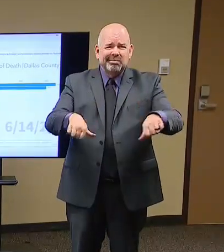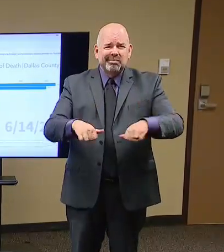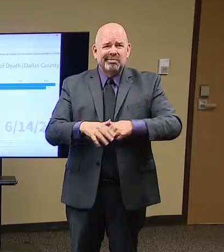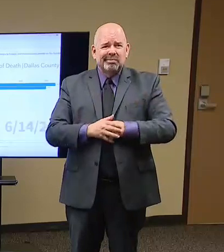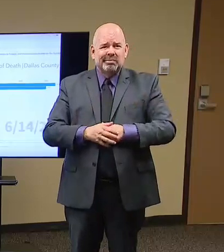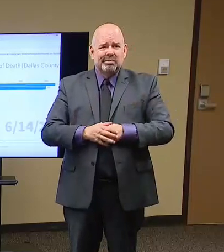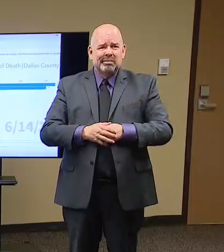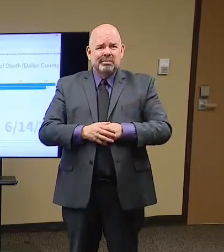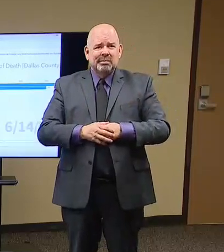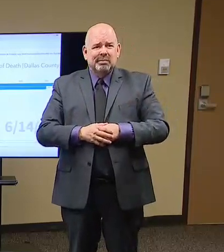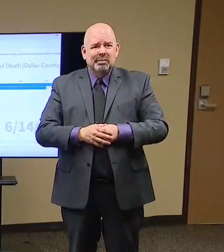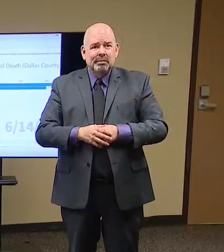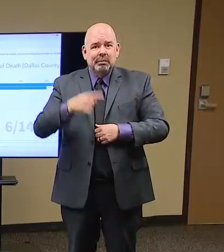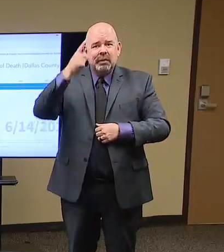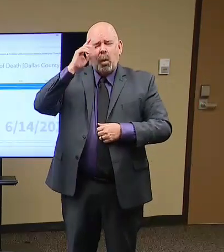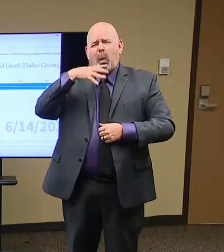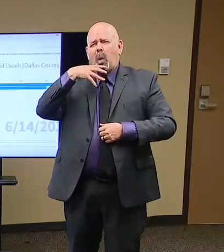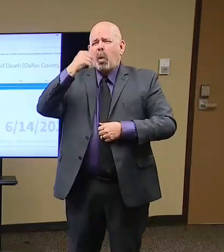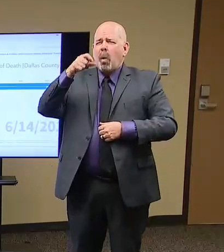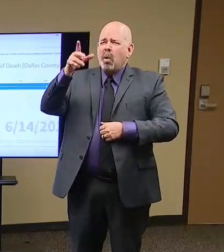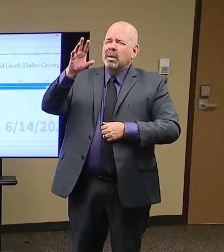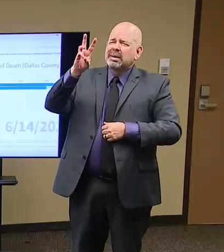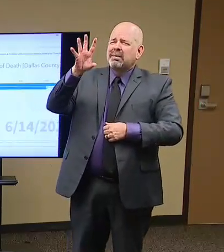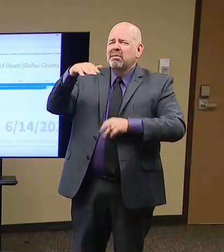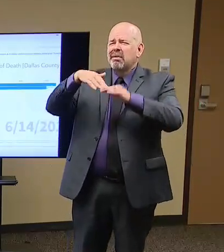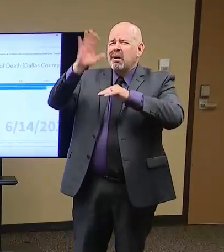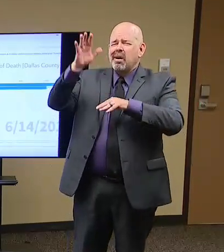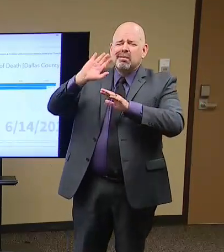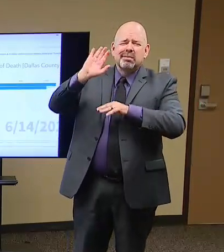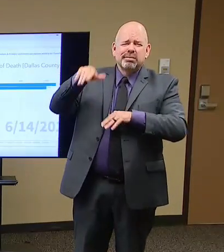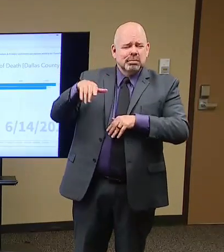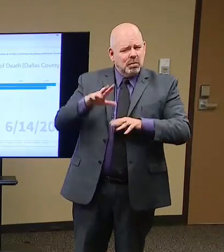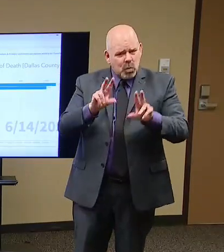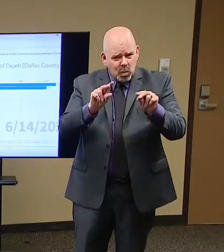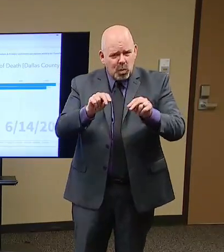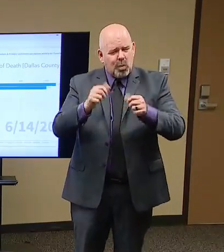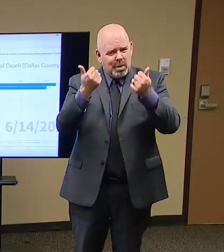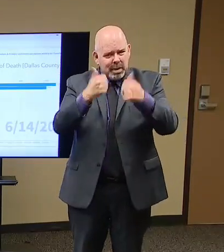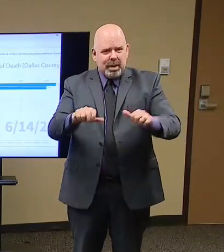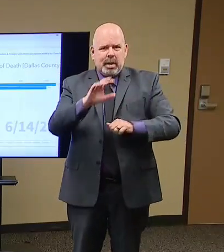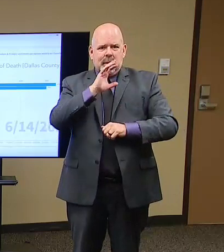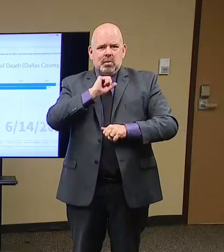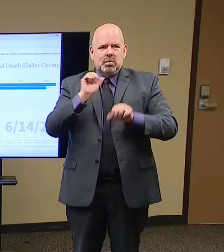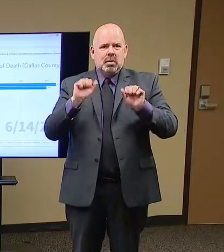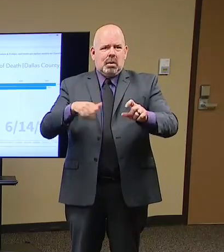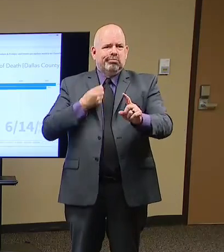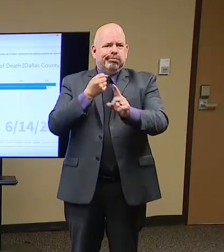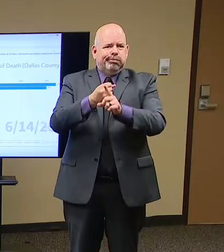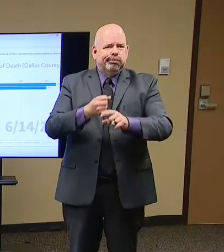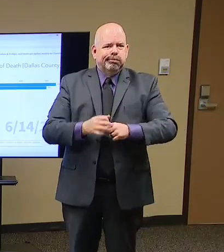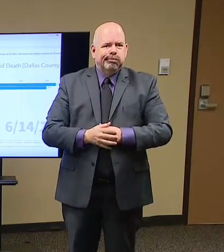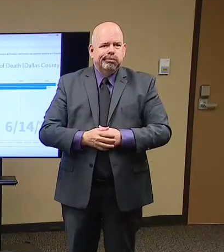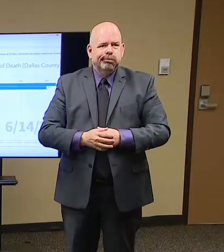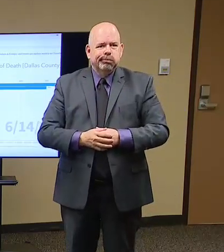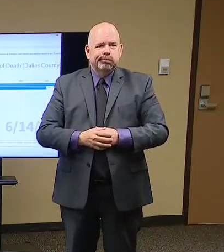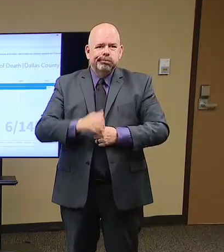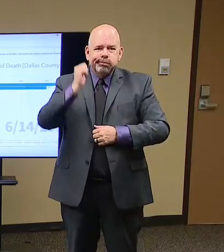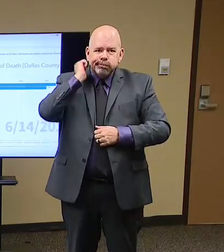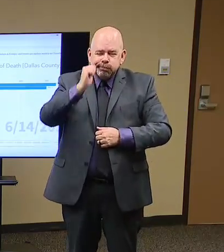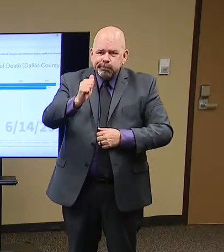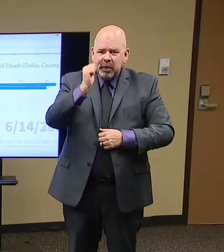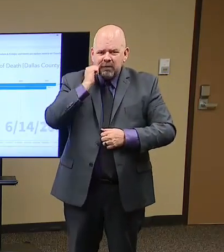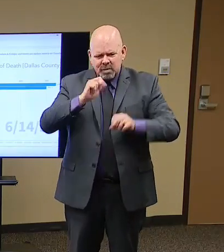and that that's the only group that can have serious illness. And we keep learning every day more and more about what are the long-term